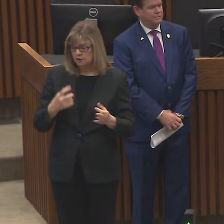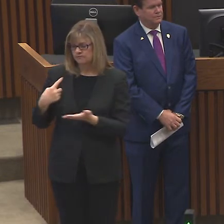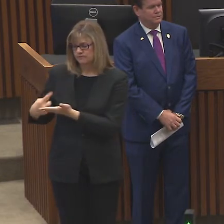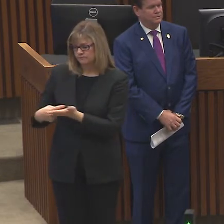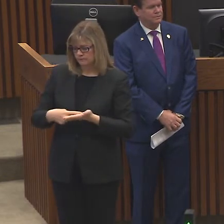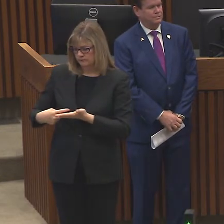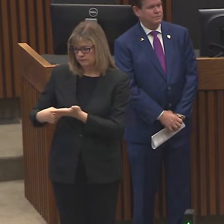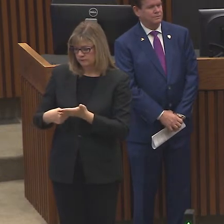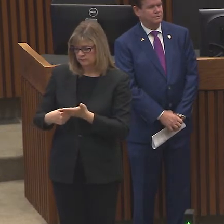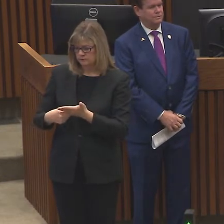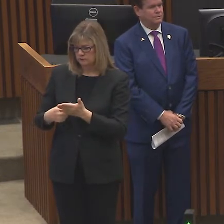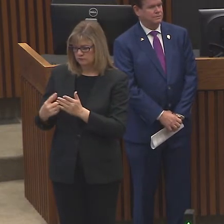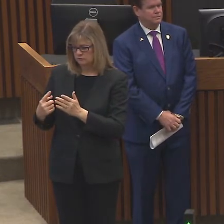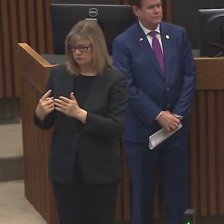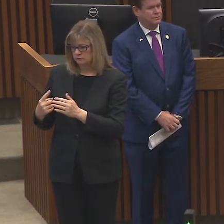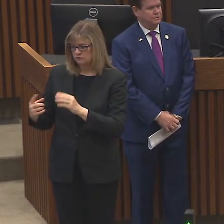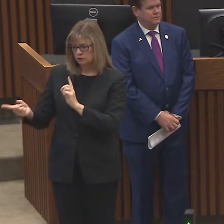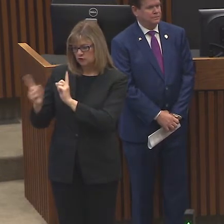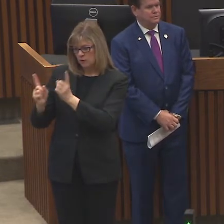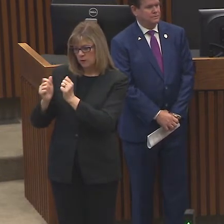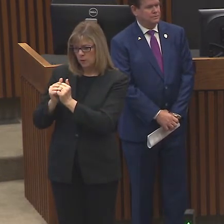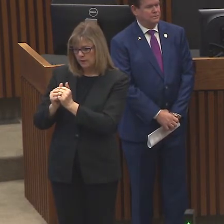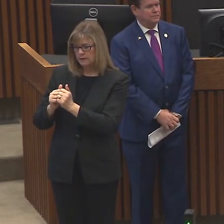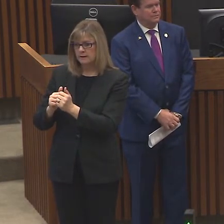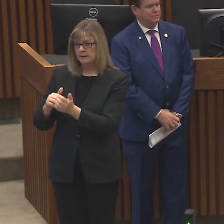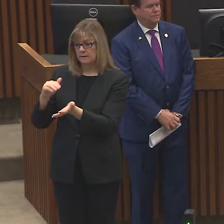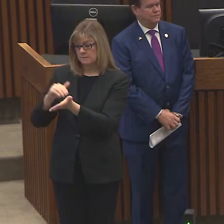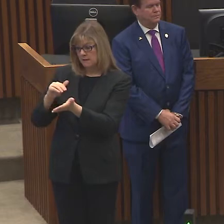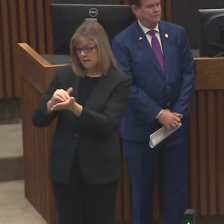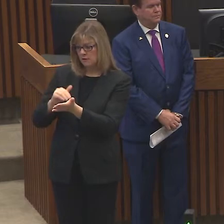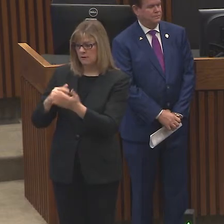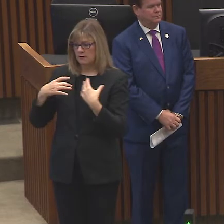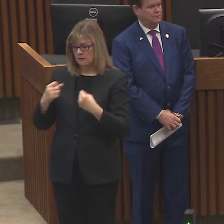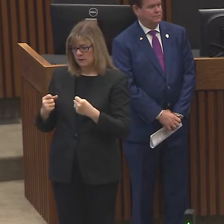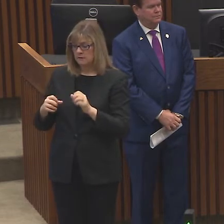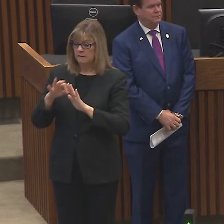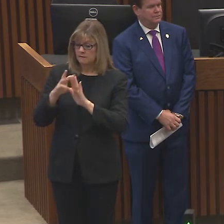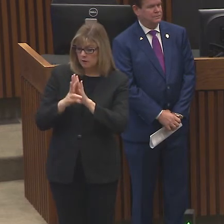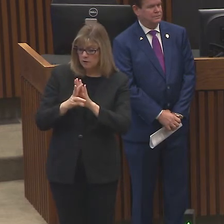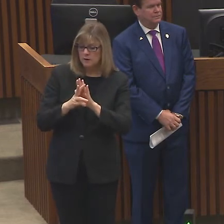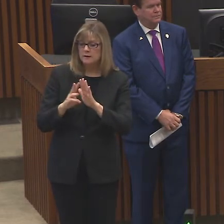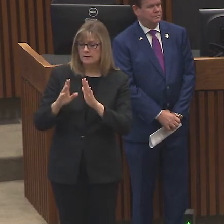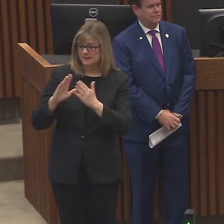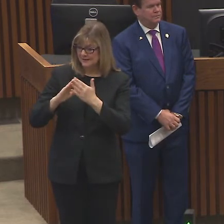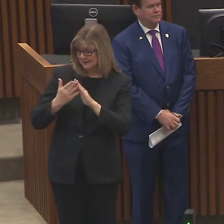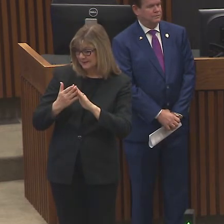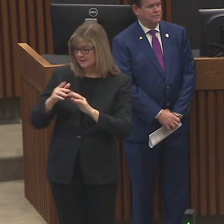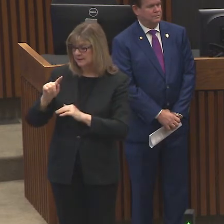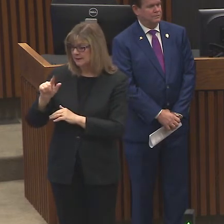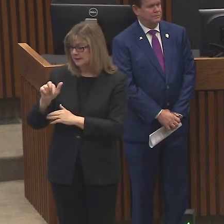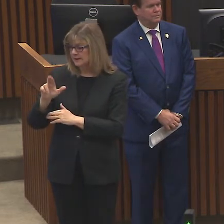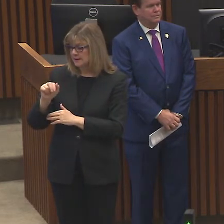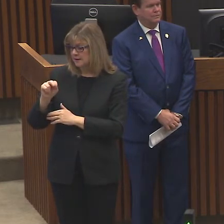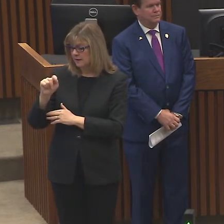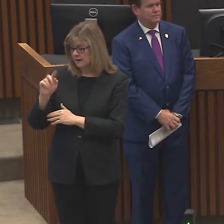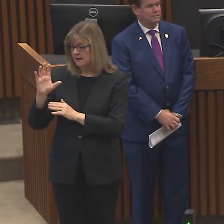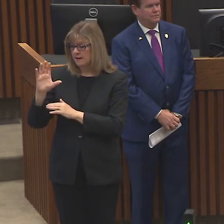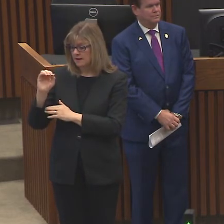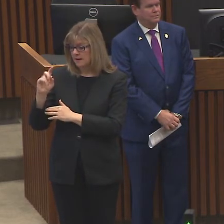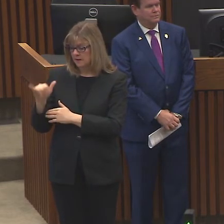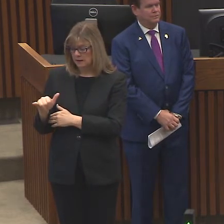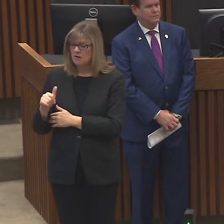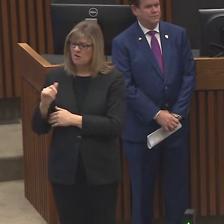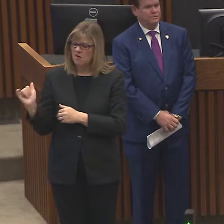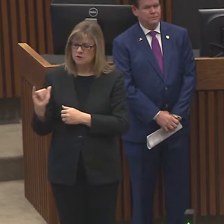the cities not just Fort Worth, Arlington and Tarrant County but we've also included all of the other cities in